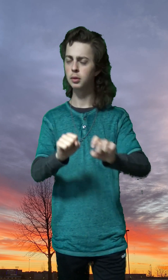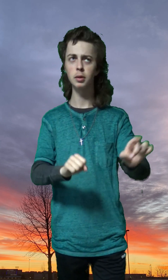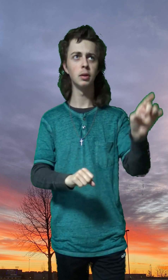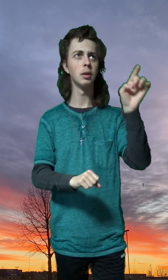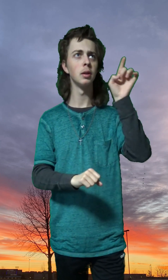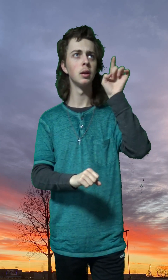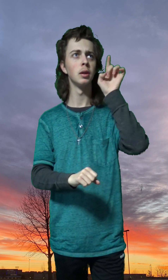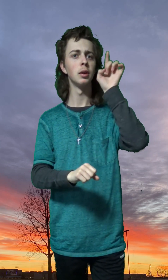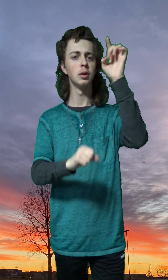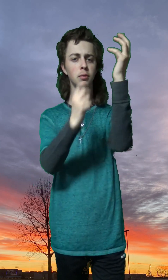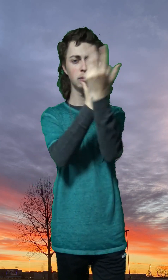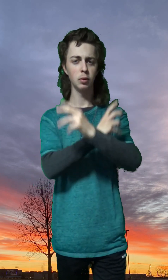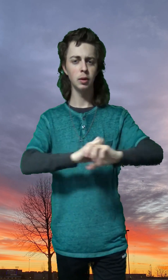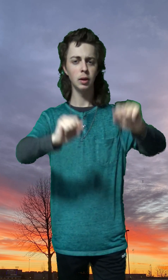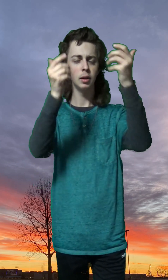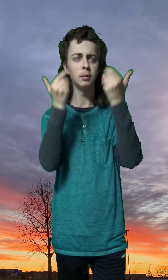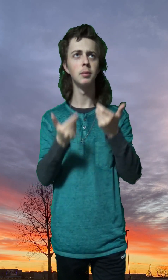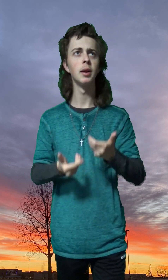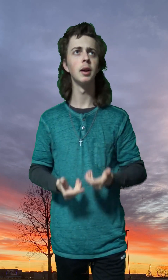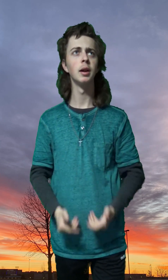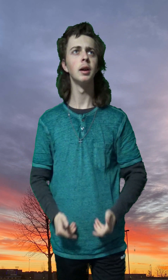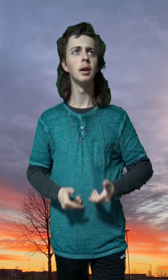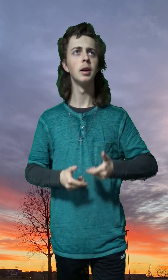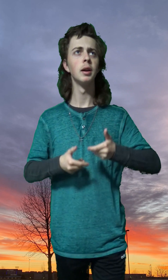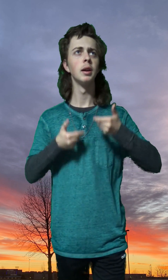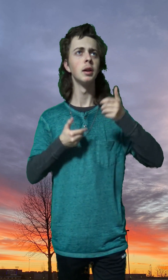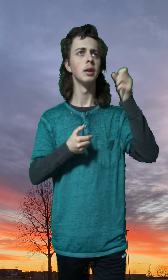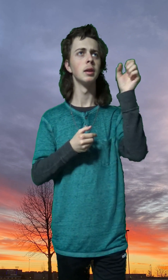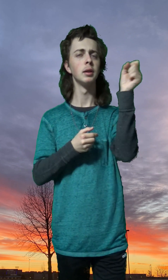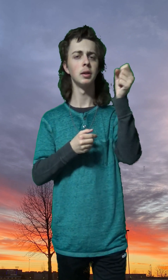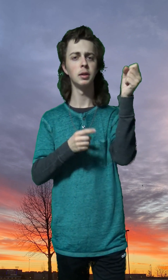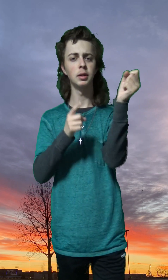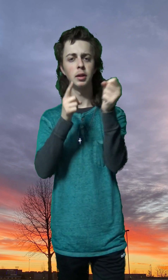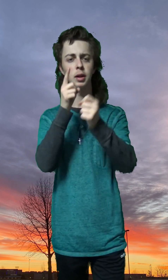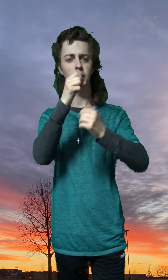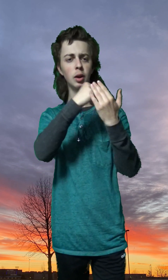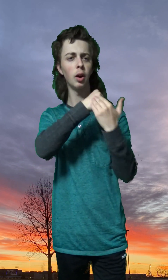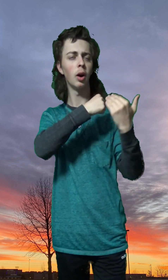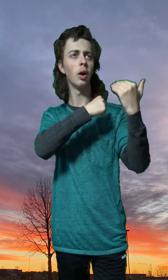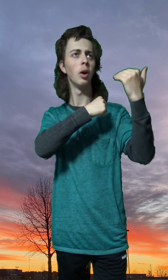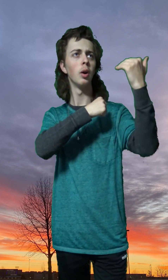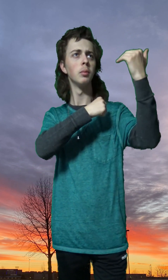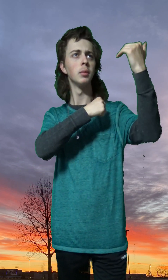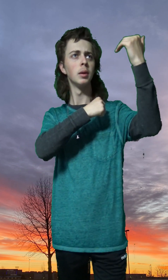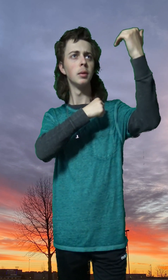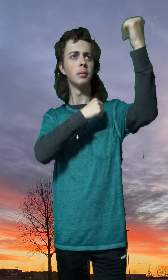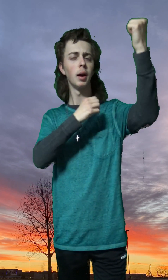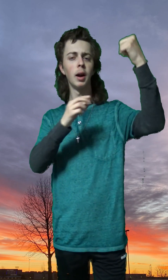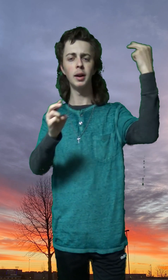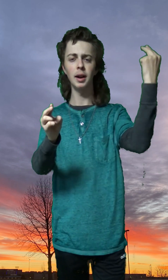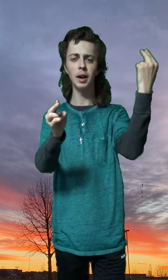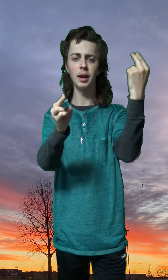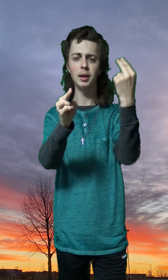You have freed me You have you have called me by name